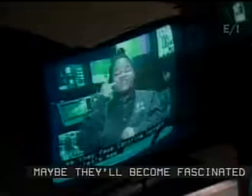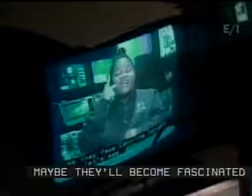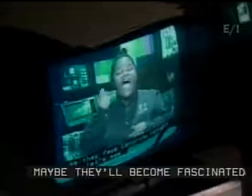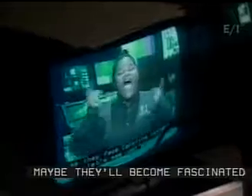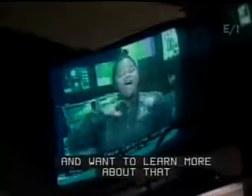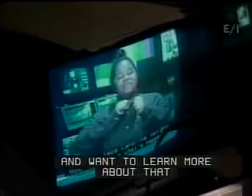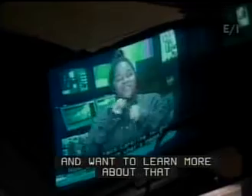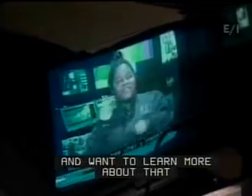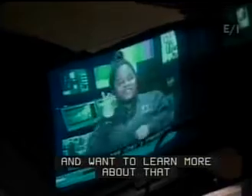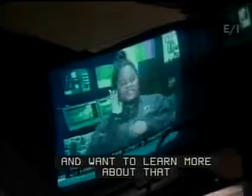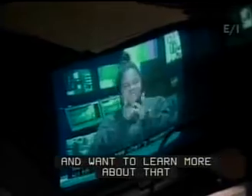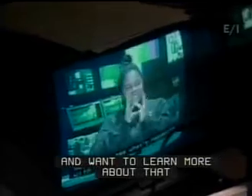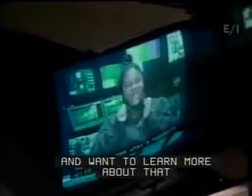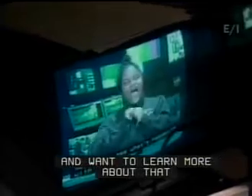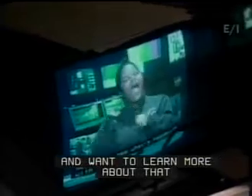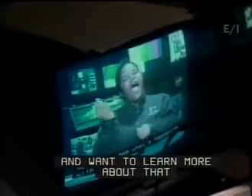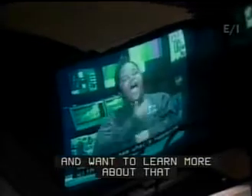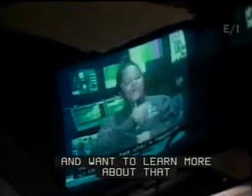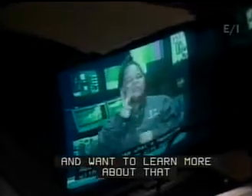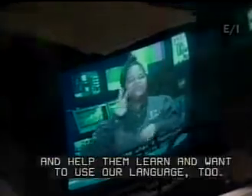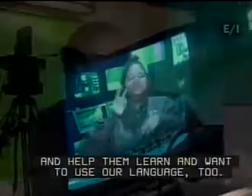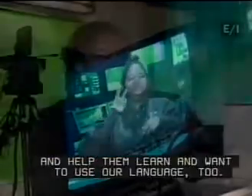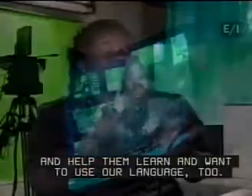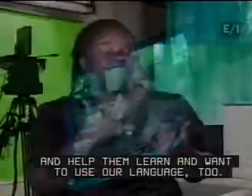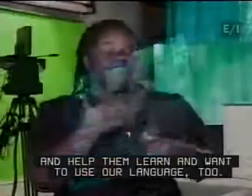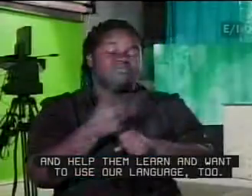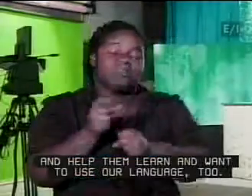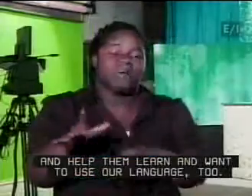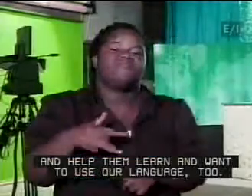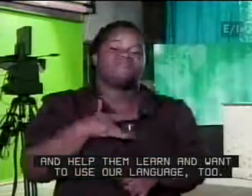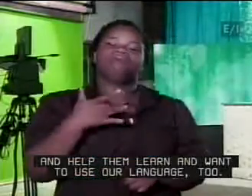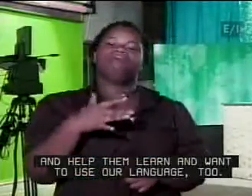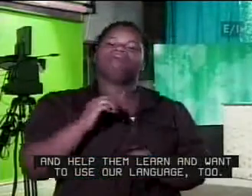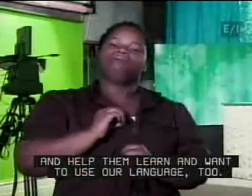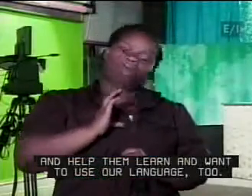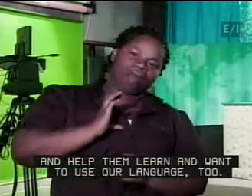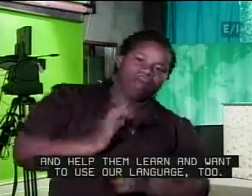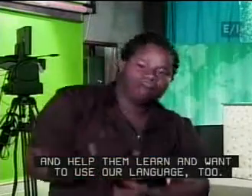fast they want to learn more about that and help them learn and want to use our language too